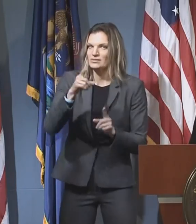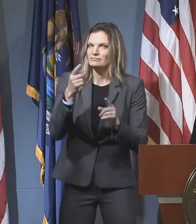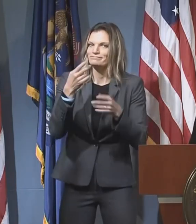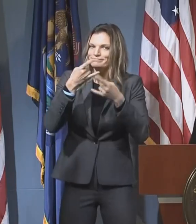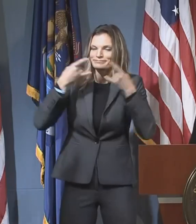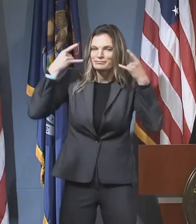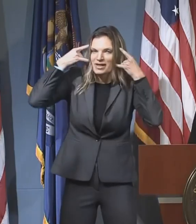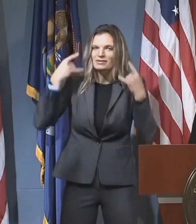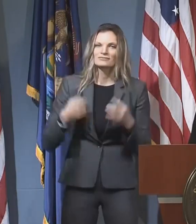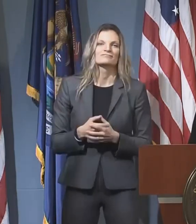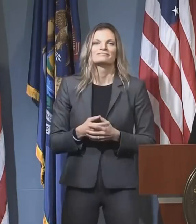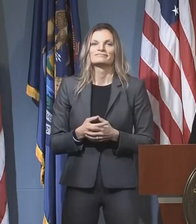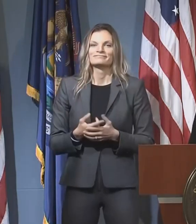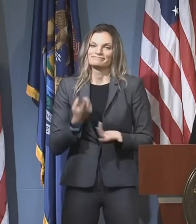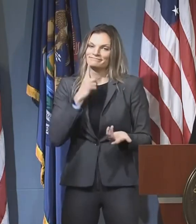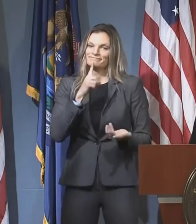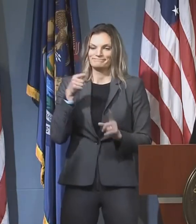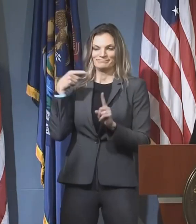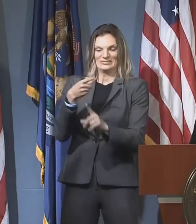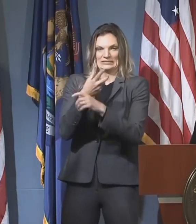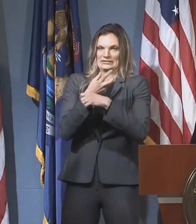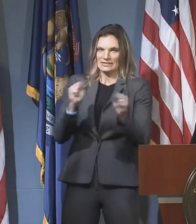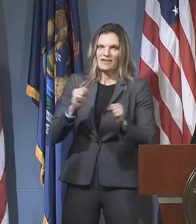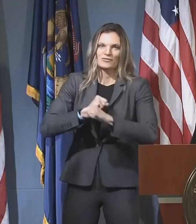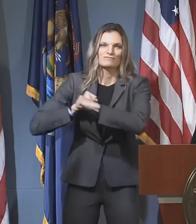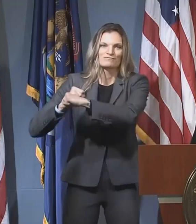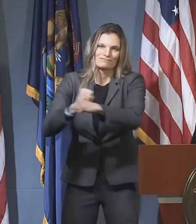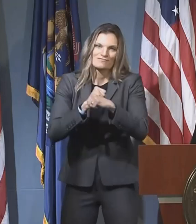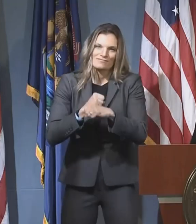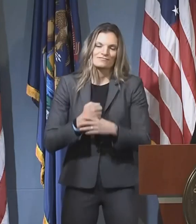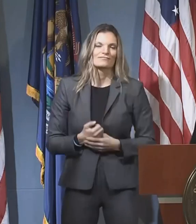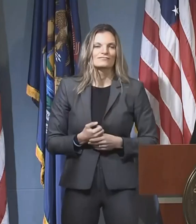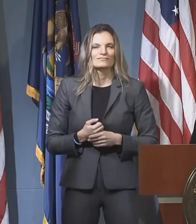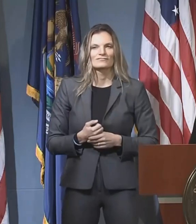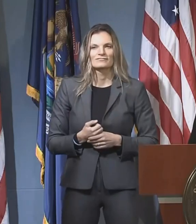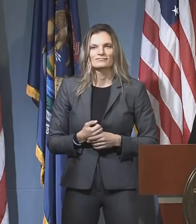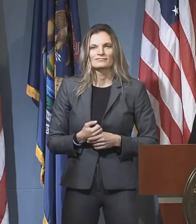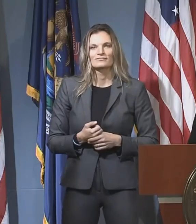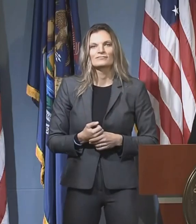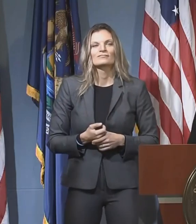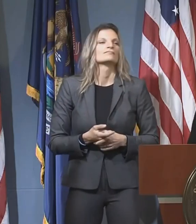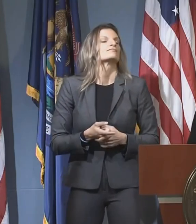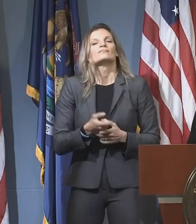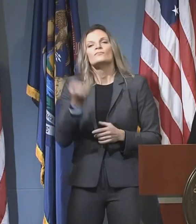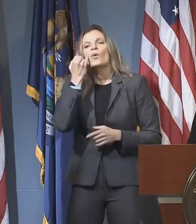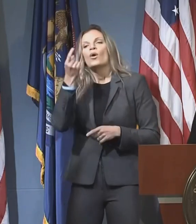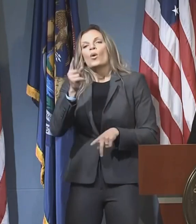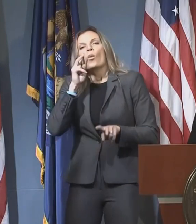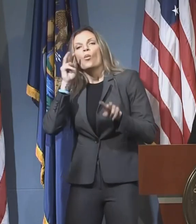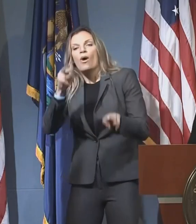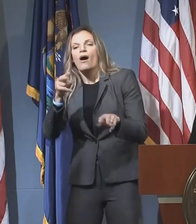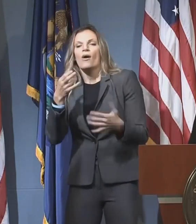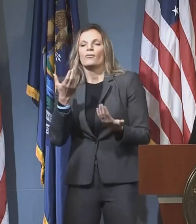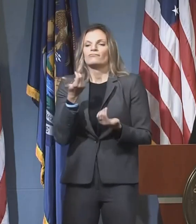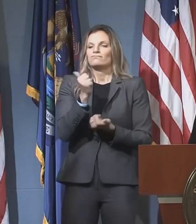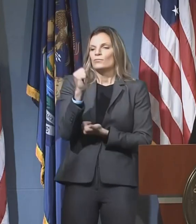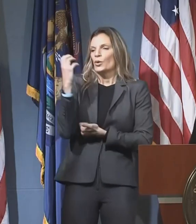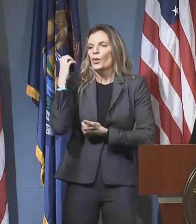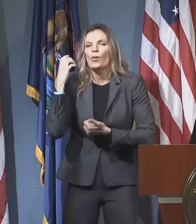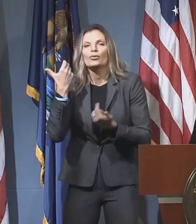to keep people safe. And that's just really what it's all about. And same goes for anyone who is in the stands or taking part.